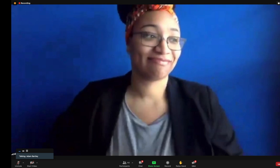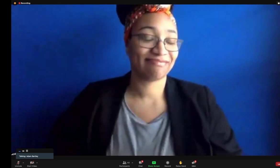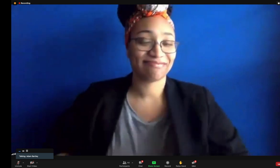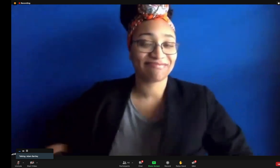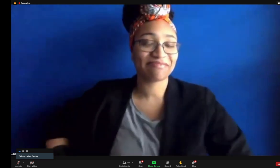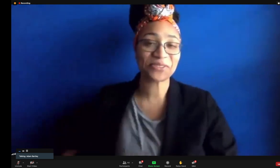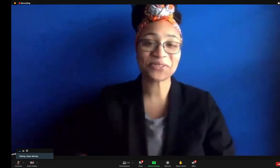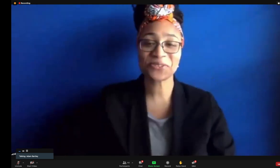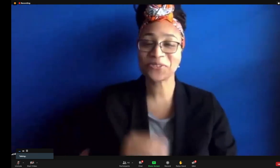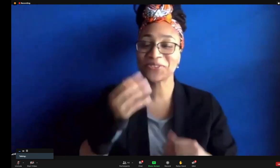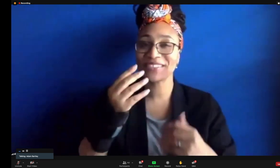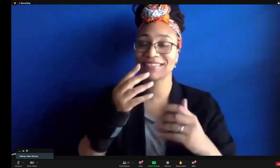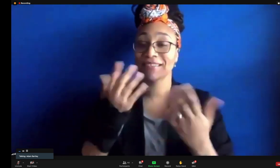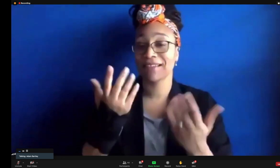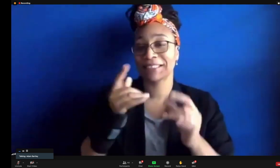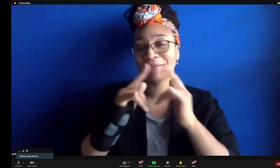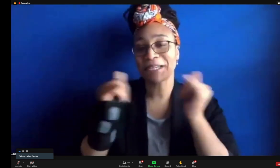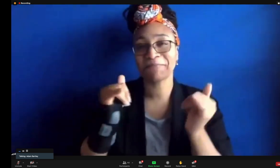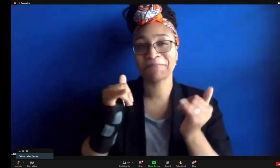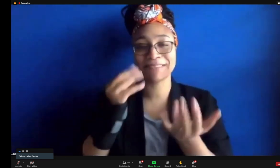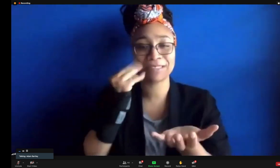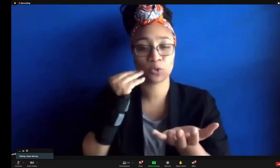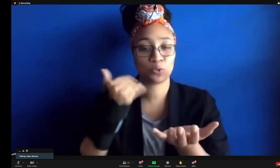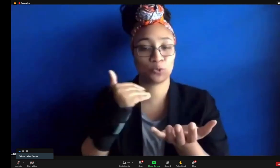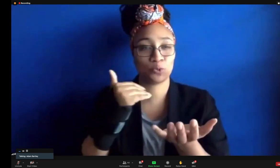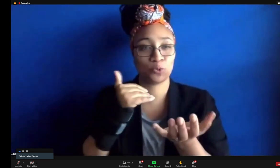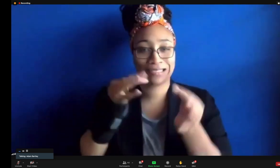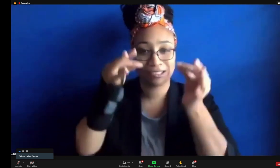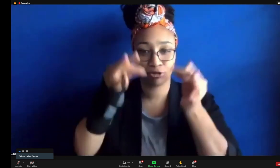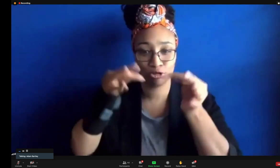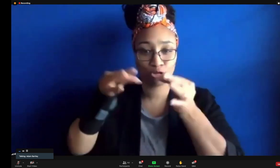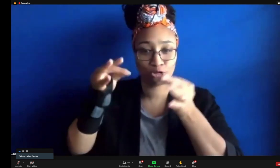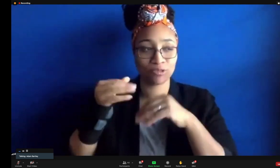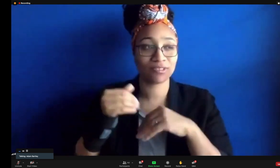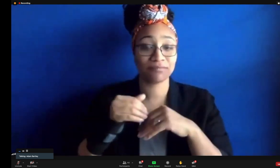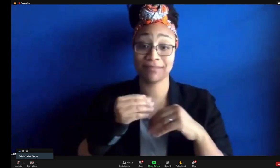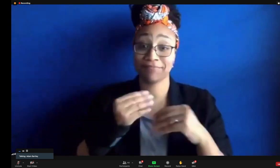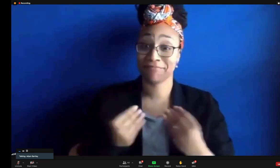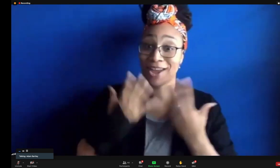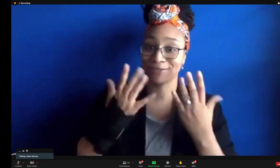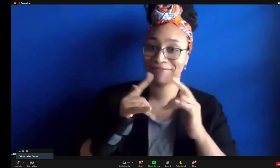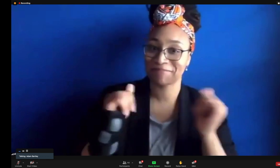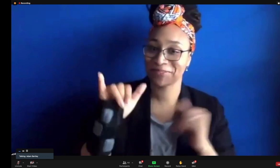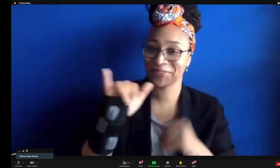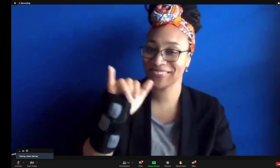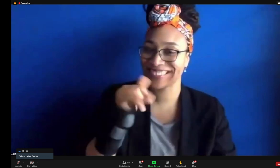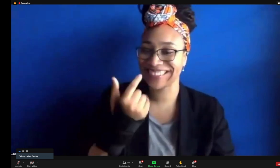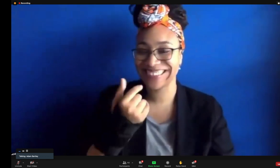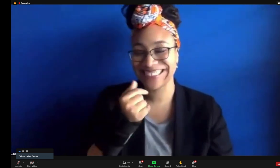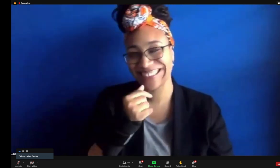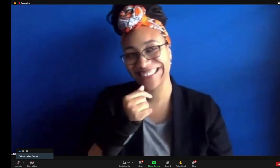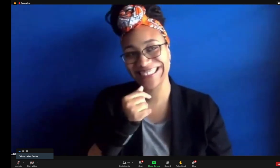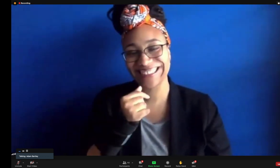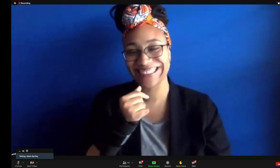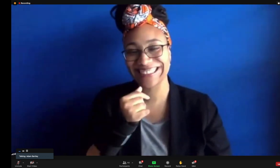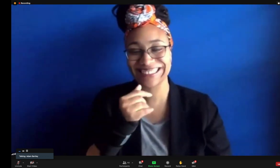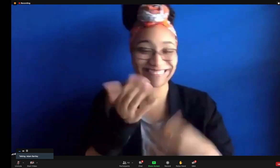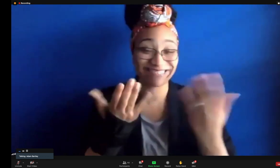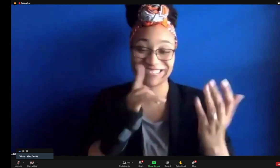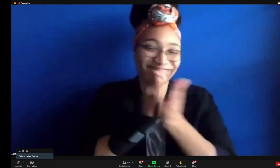really was critical. And at the same time, this whole experience was one of rapid decision-making and a lot of